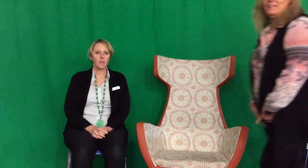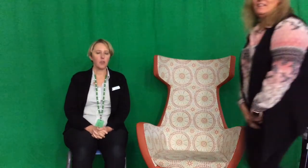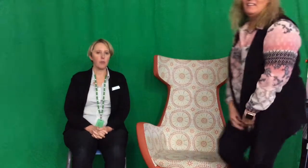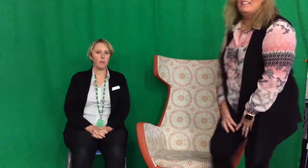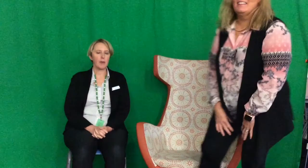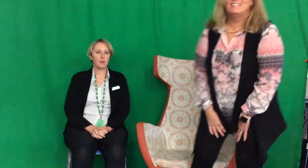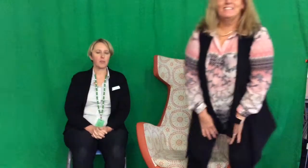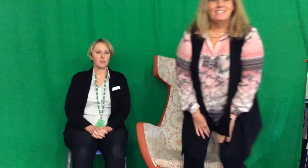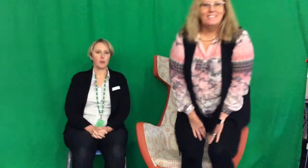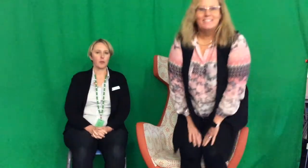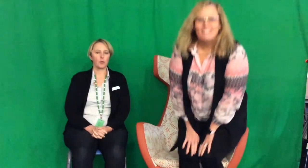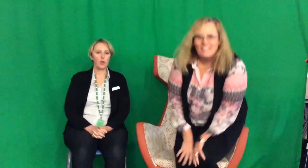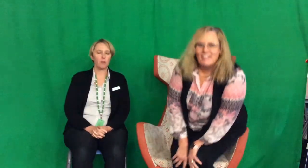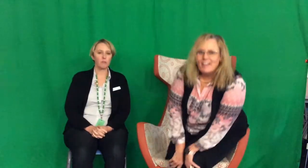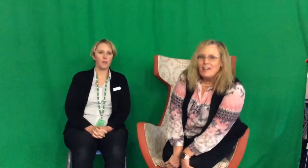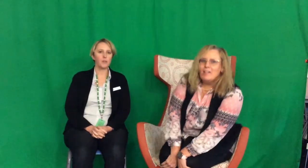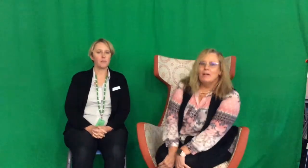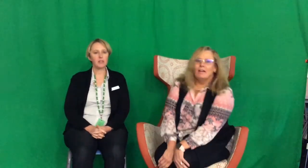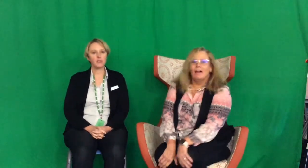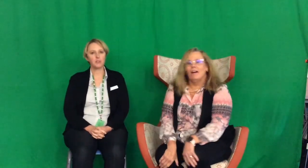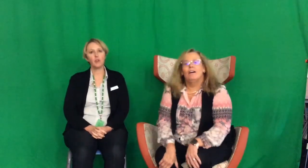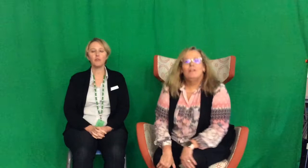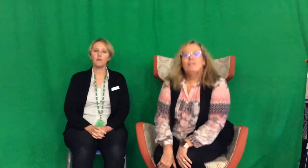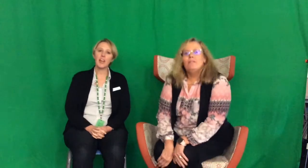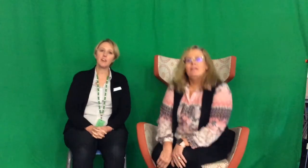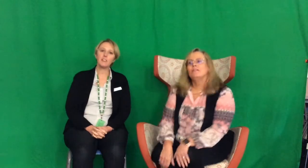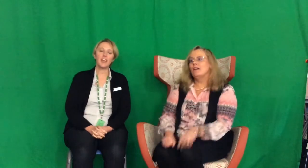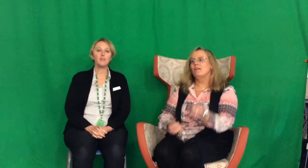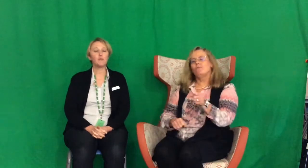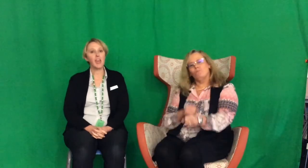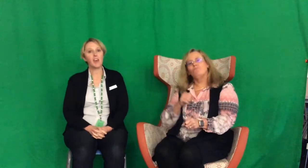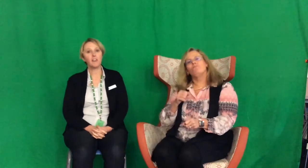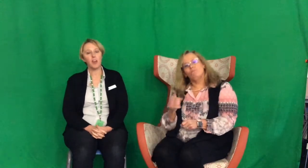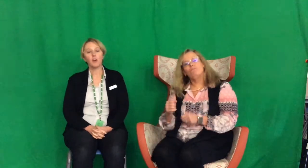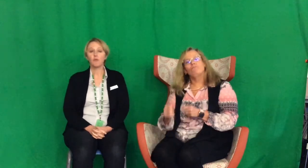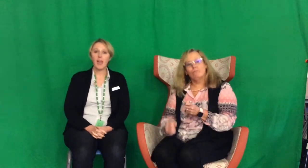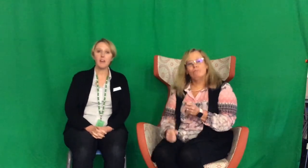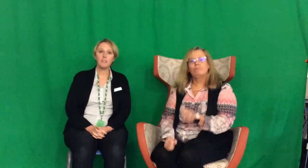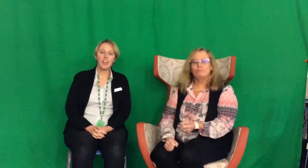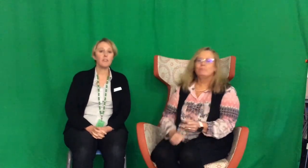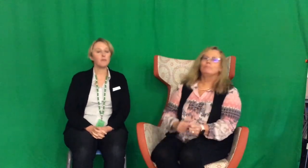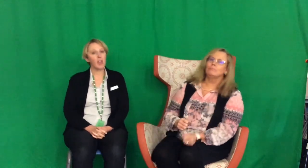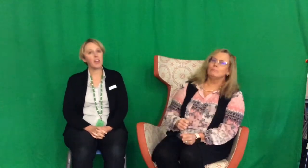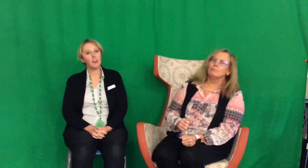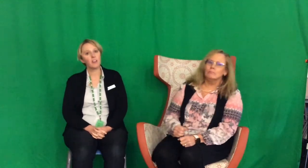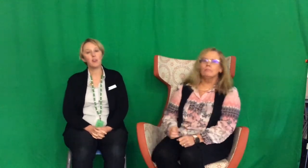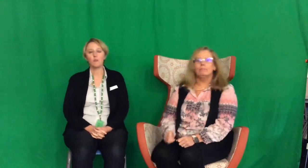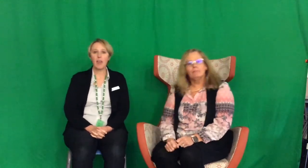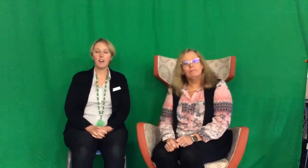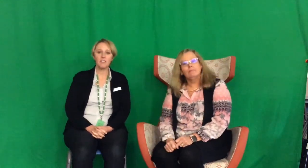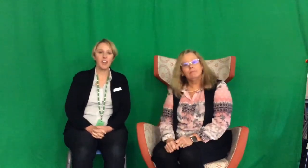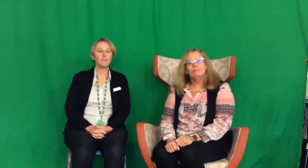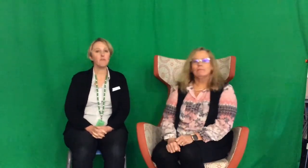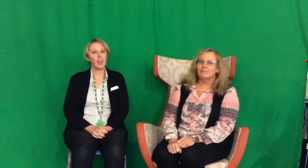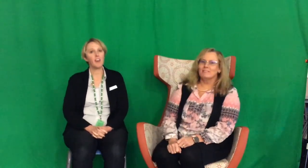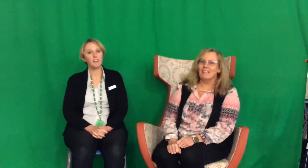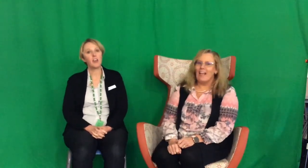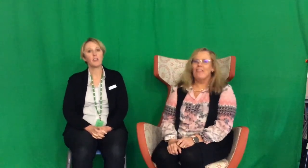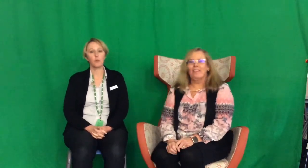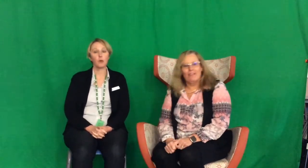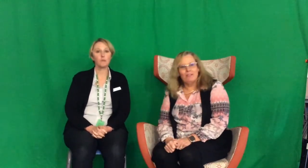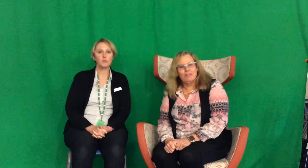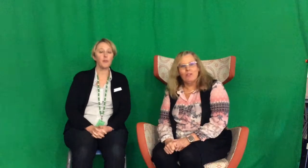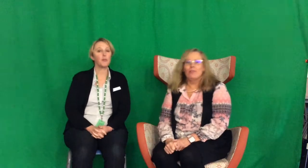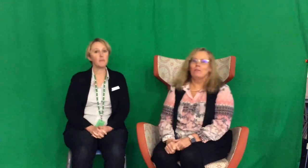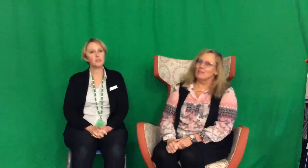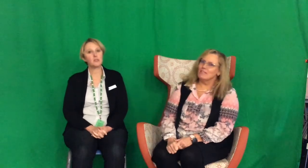If you remember the song, the wheels on the bus go round and round, round and round, round and round.